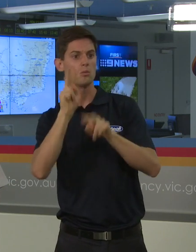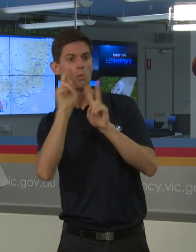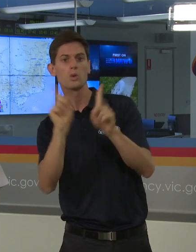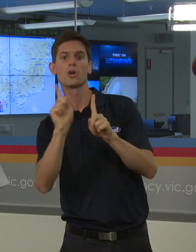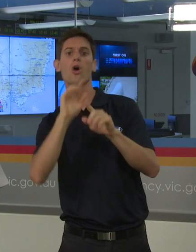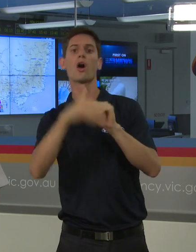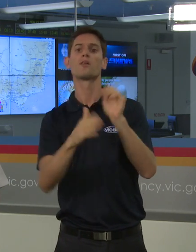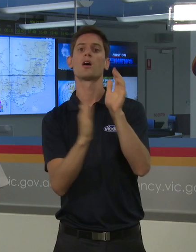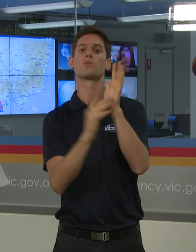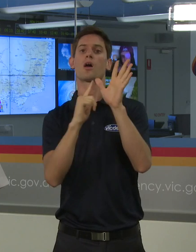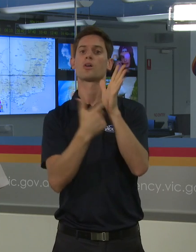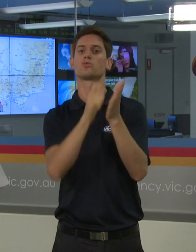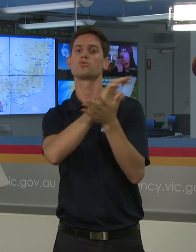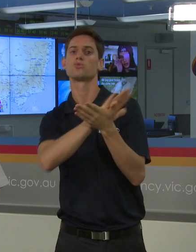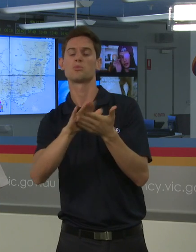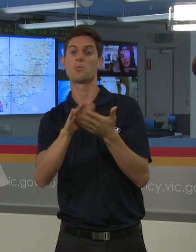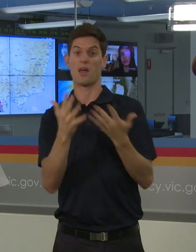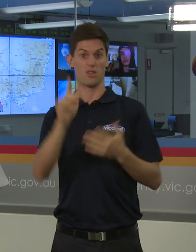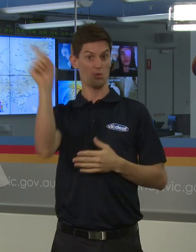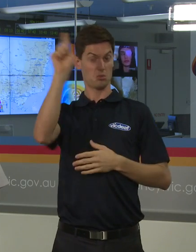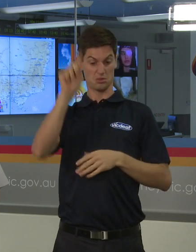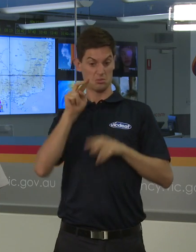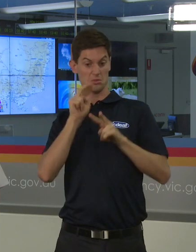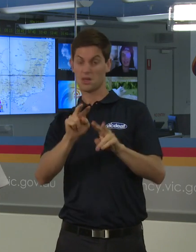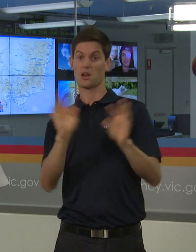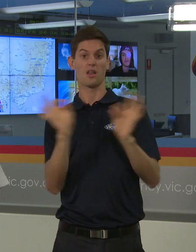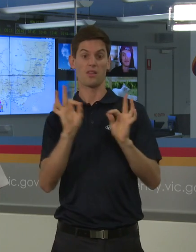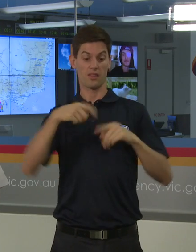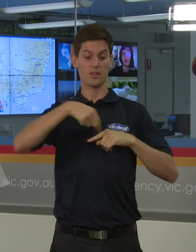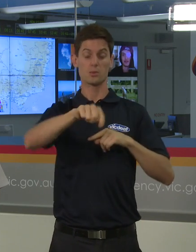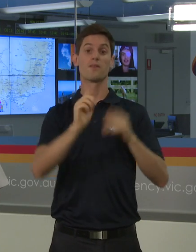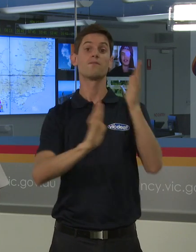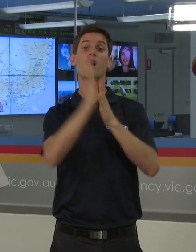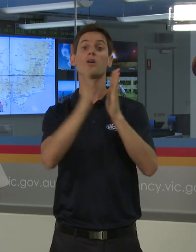But we're certainly seeing that we haven't got elevated fire dangers this week.